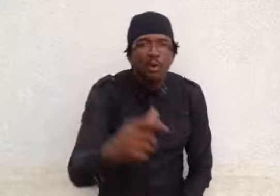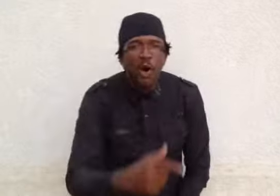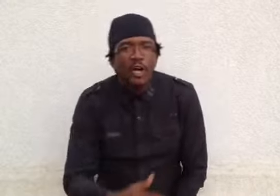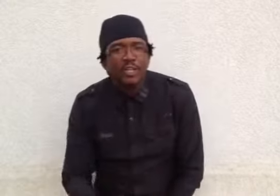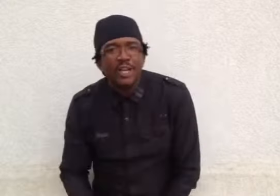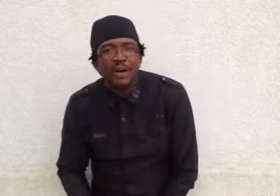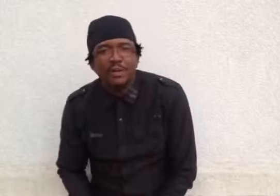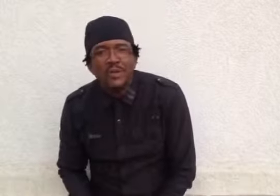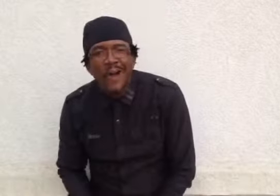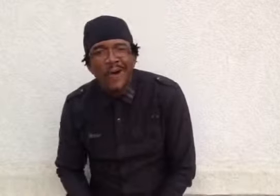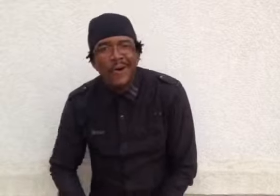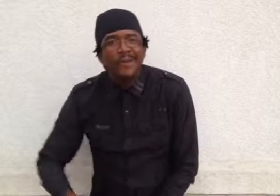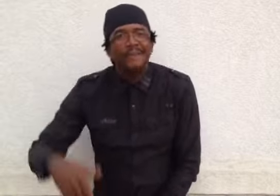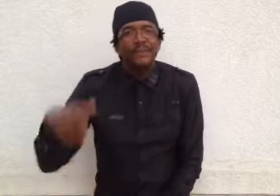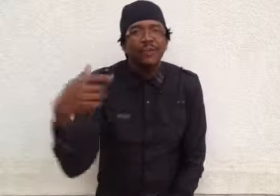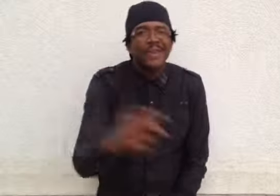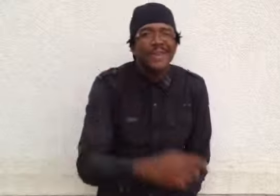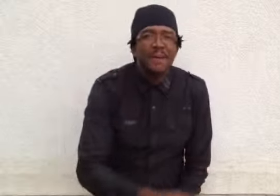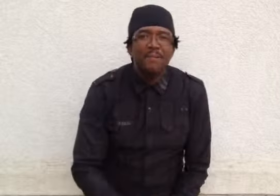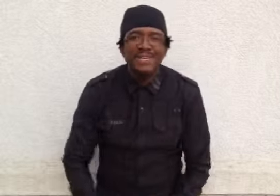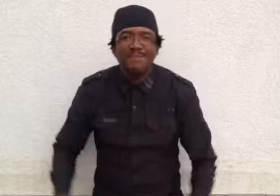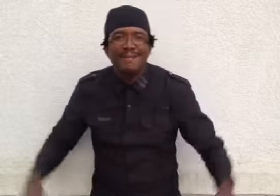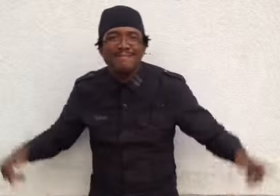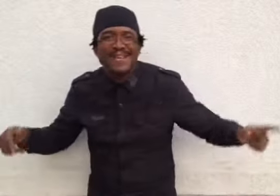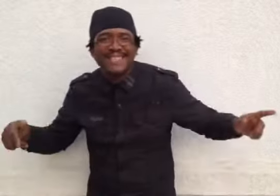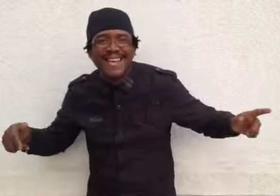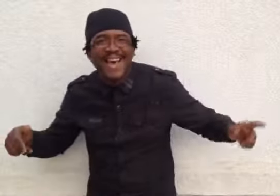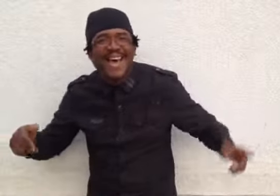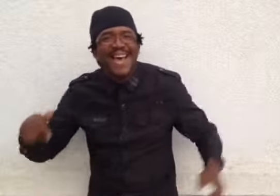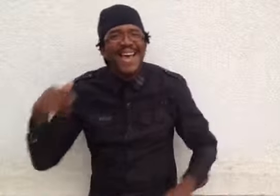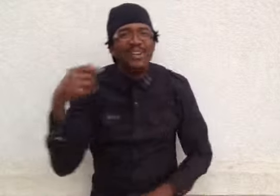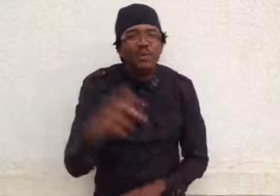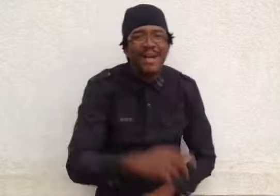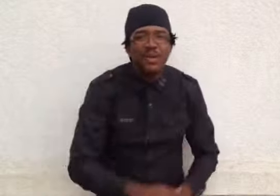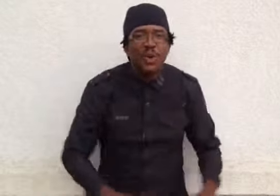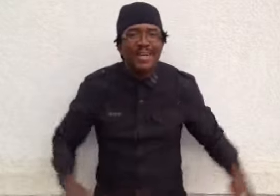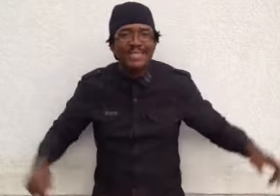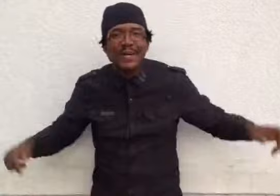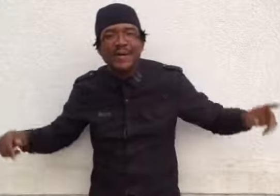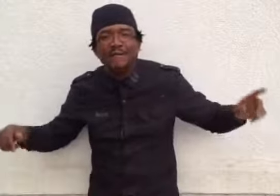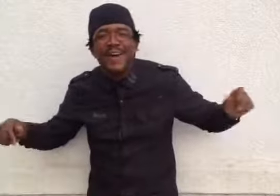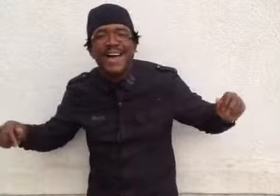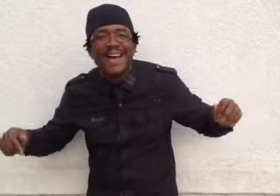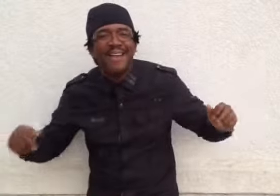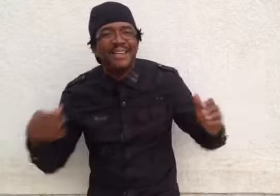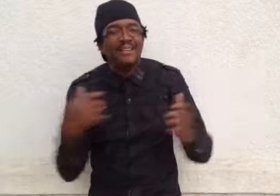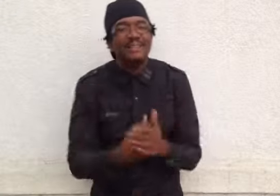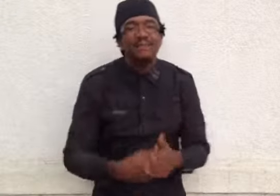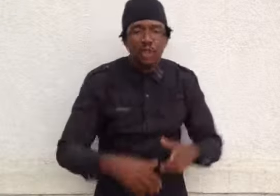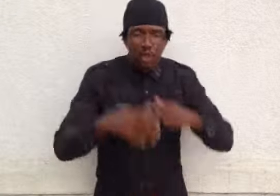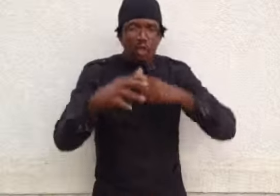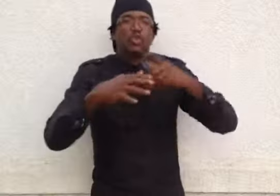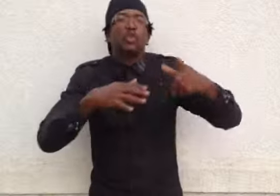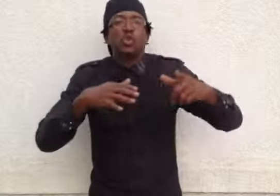walking down the road with the Empress by my side, oh man, you are so fine, so